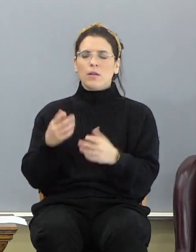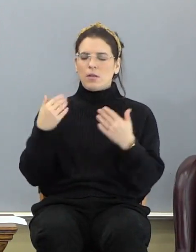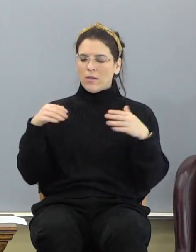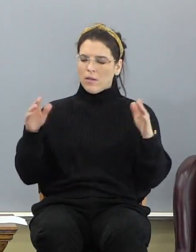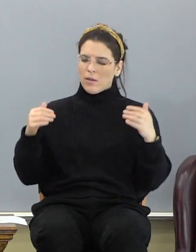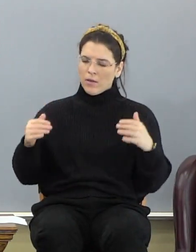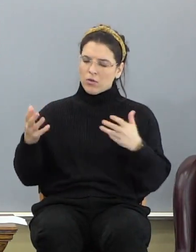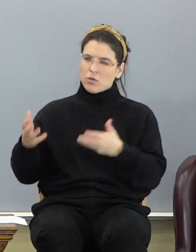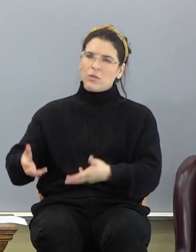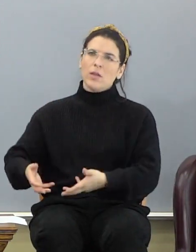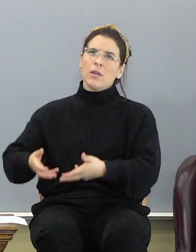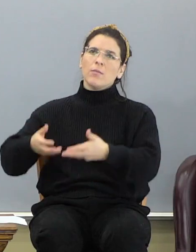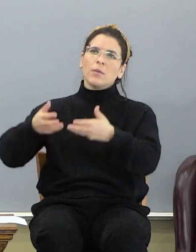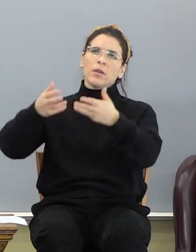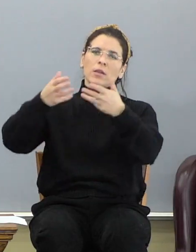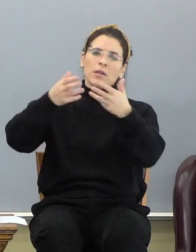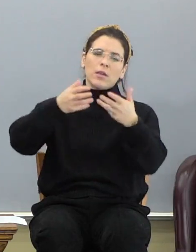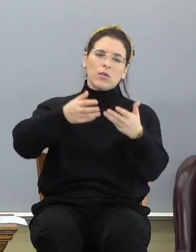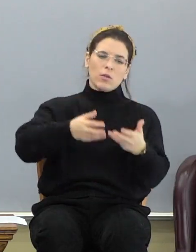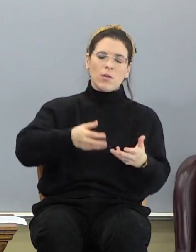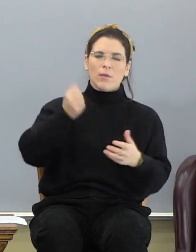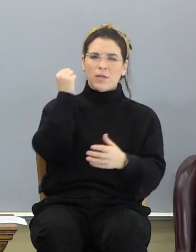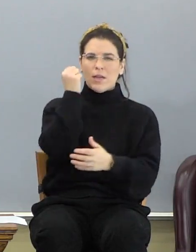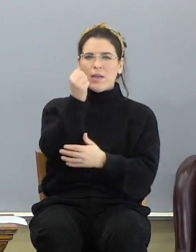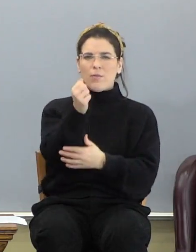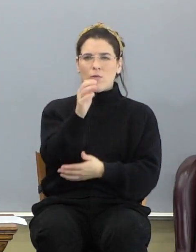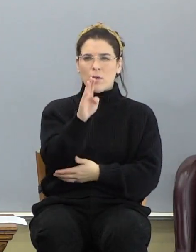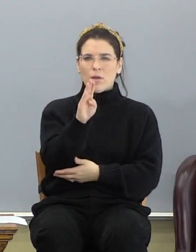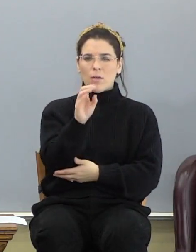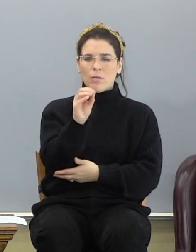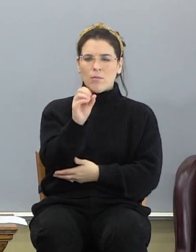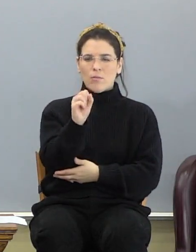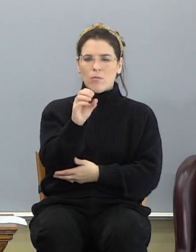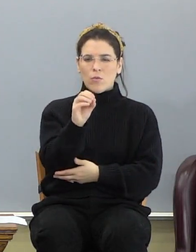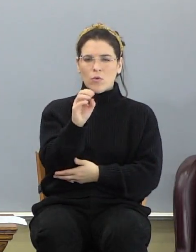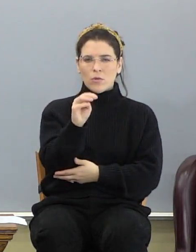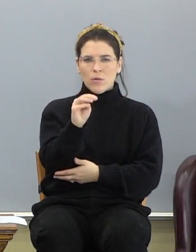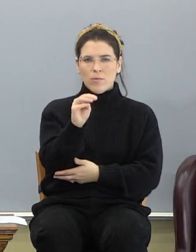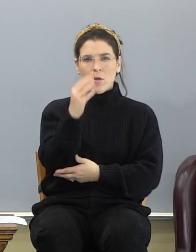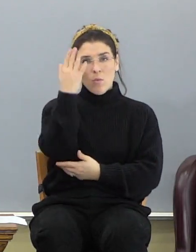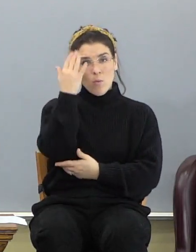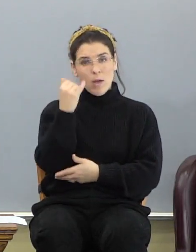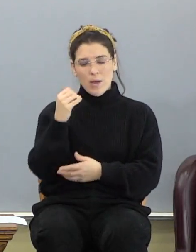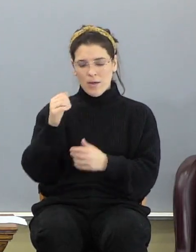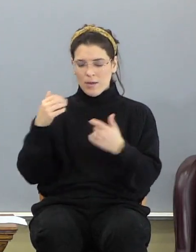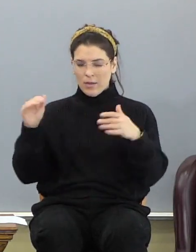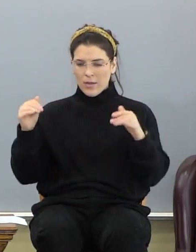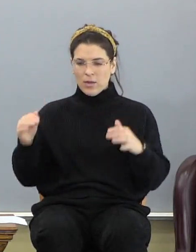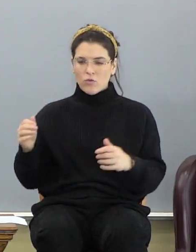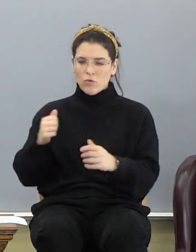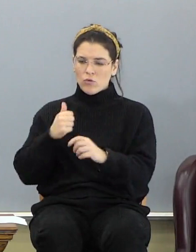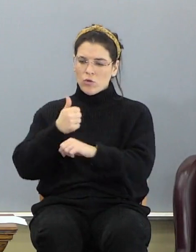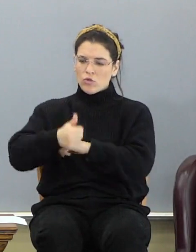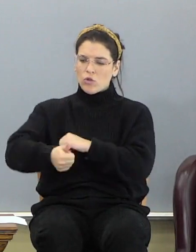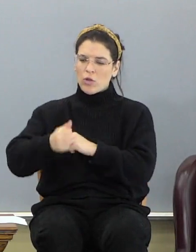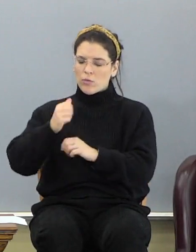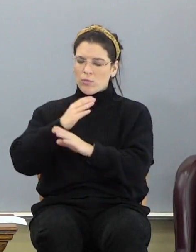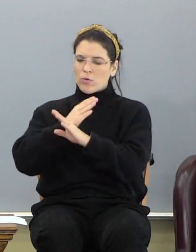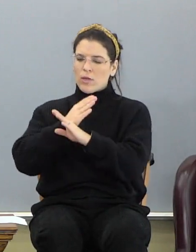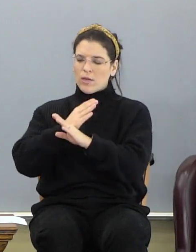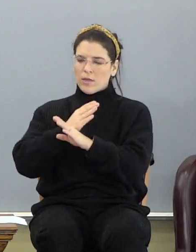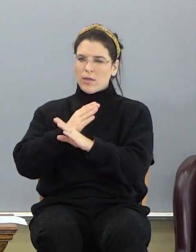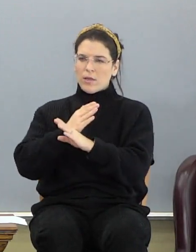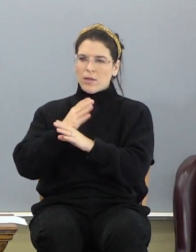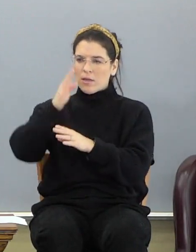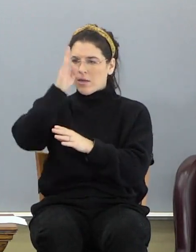angels came and carried him into Abraham's bosom. Why? Because angels are charged with protecting and guarding over God's